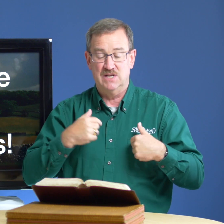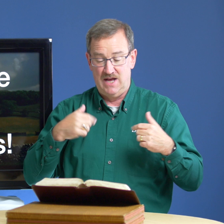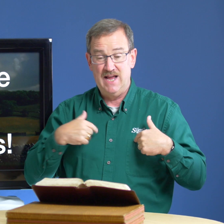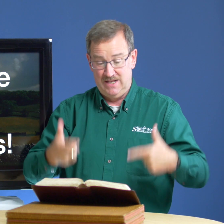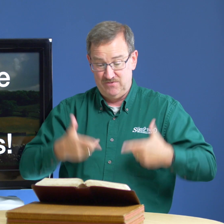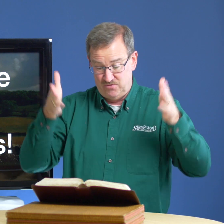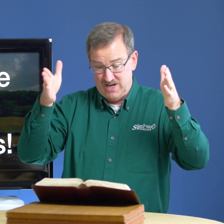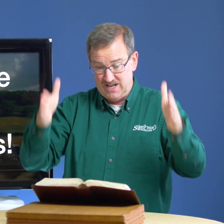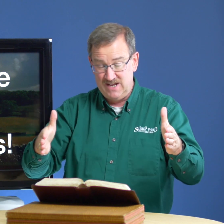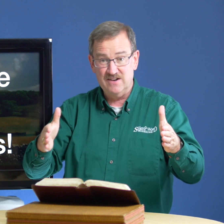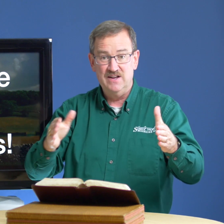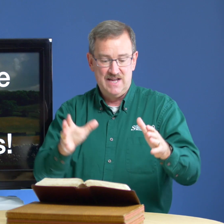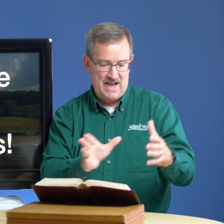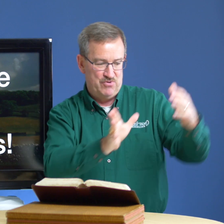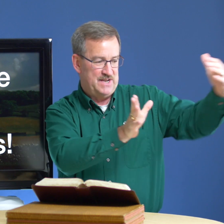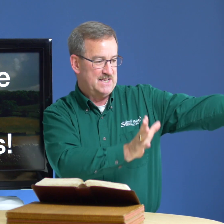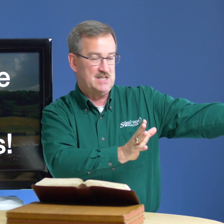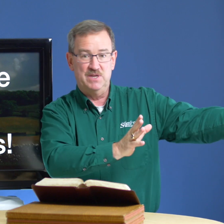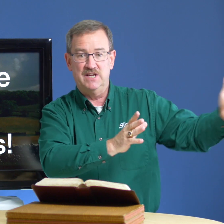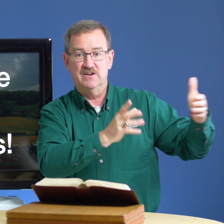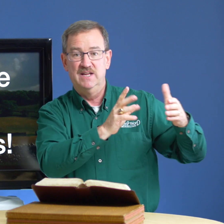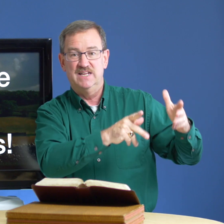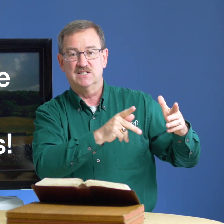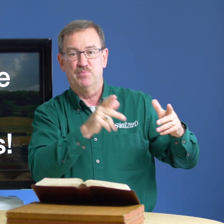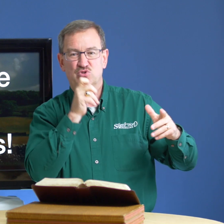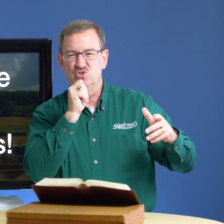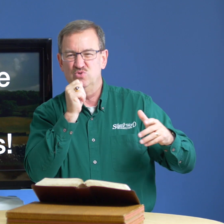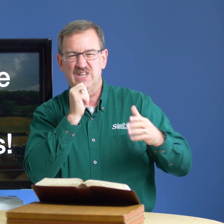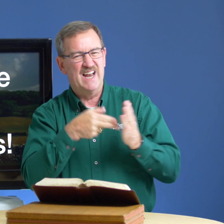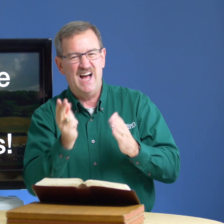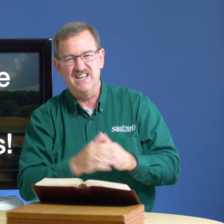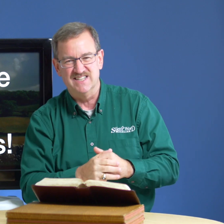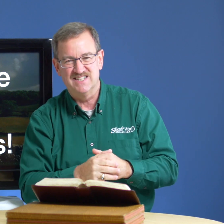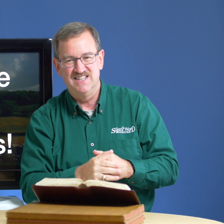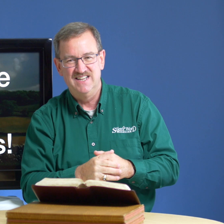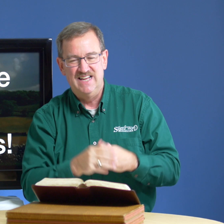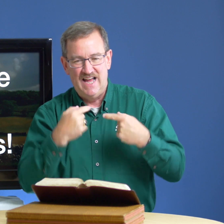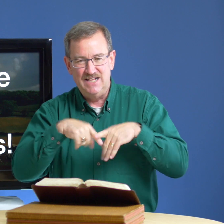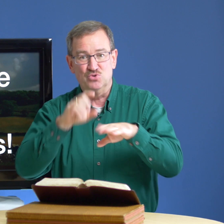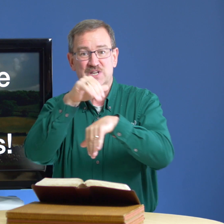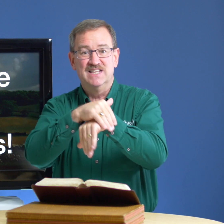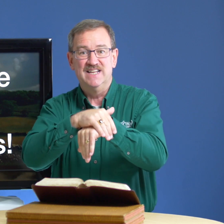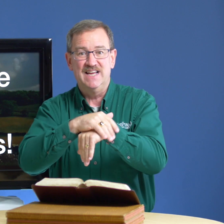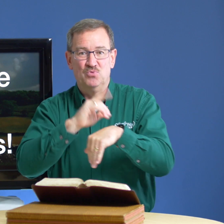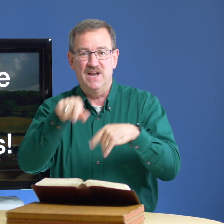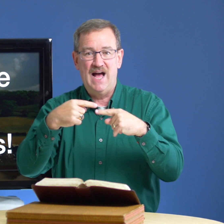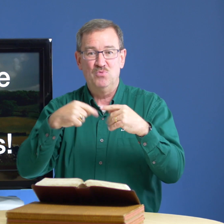uh i lived right here and right next to me here is a person who's not honest and during the night when i